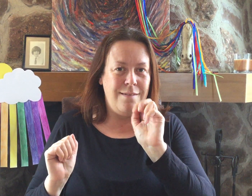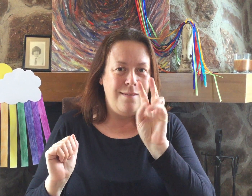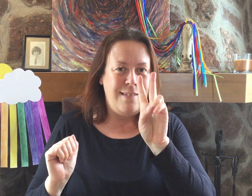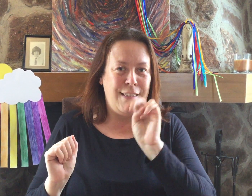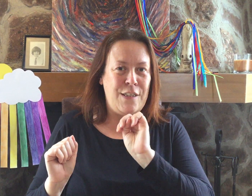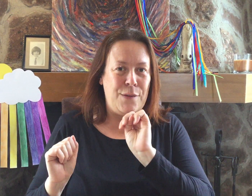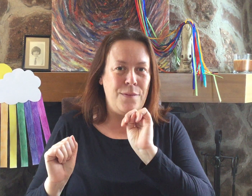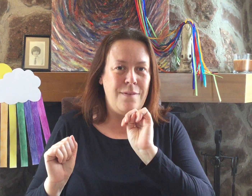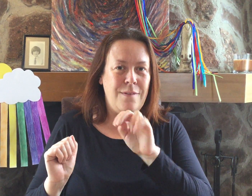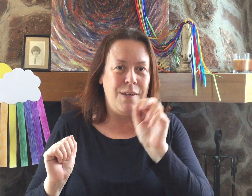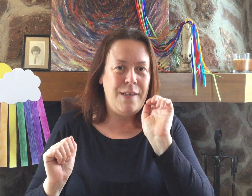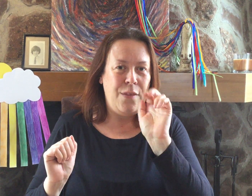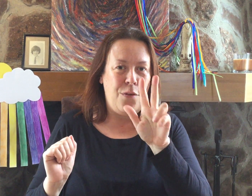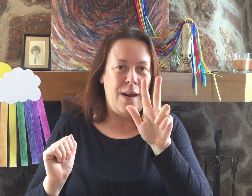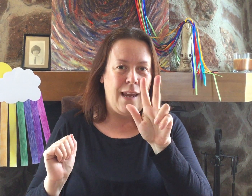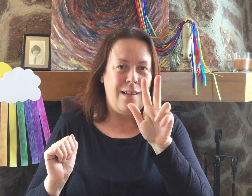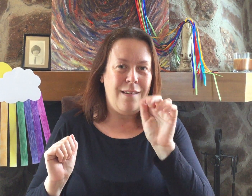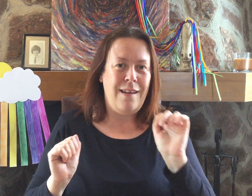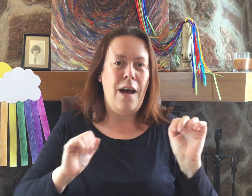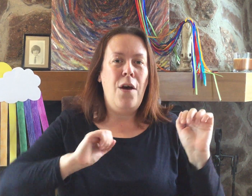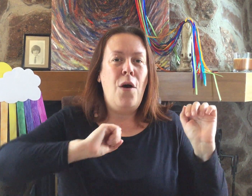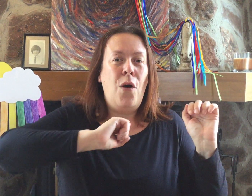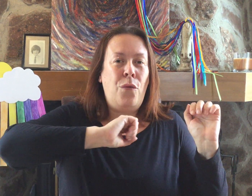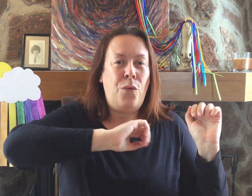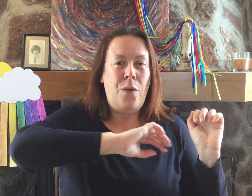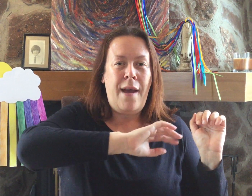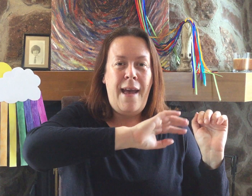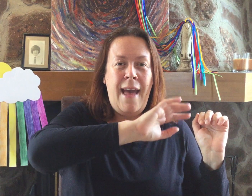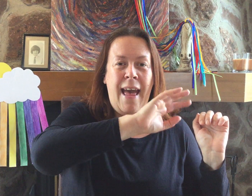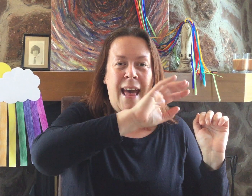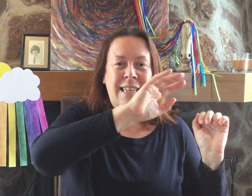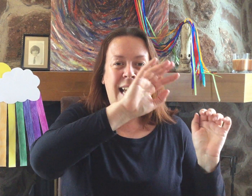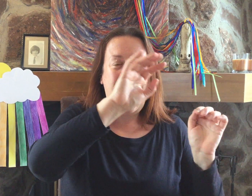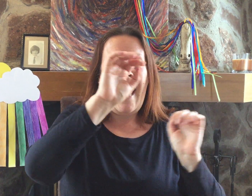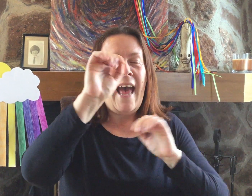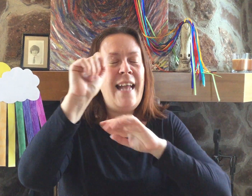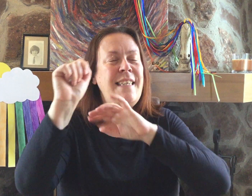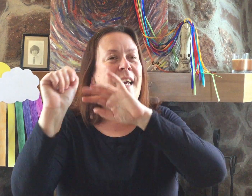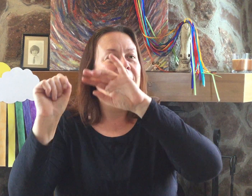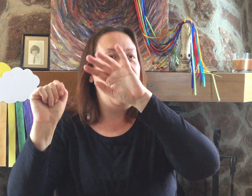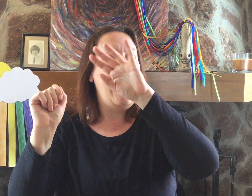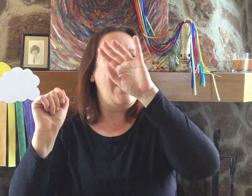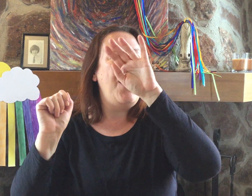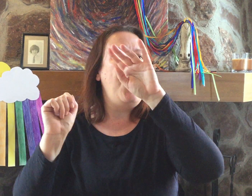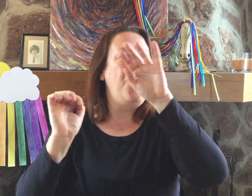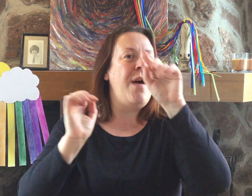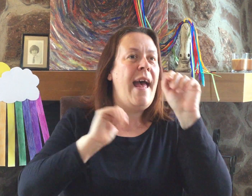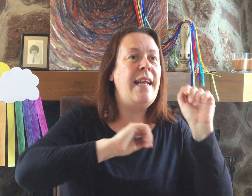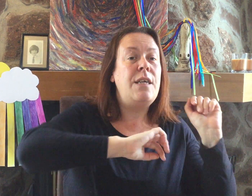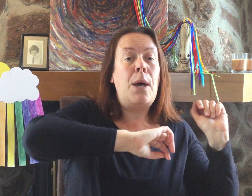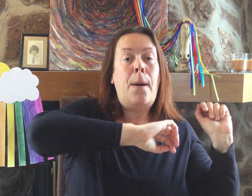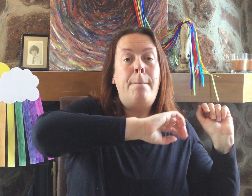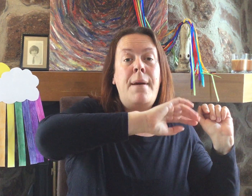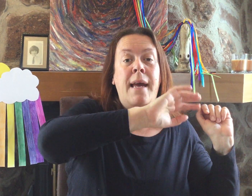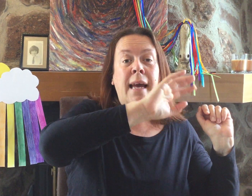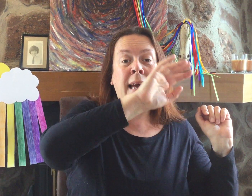two, three. Red and yellow and pink